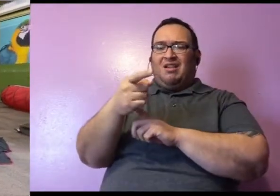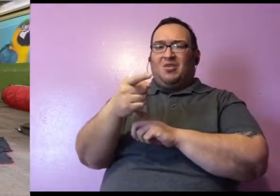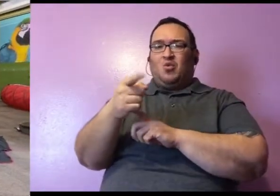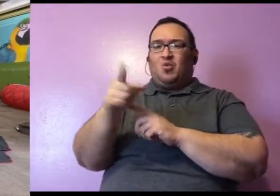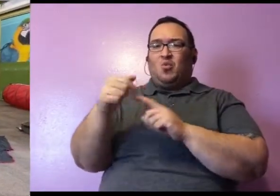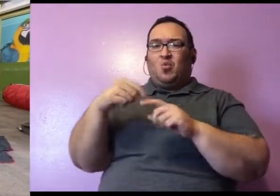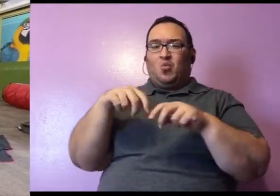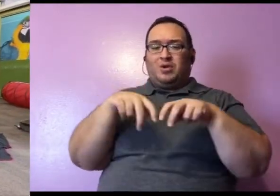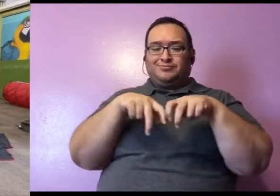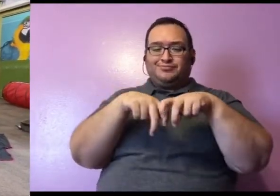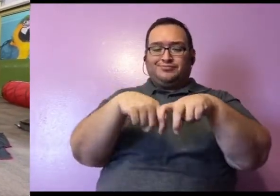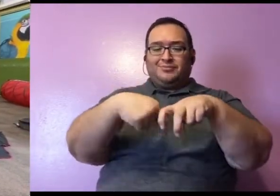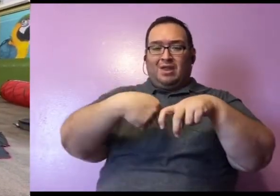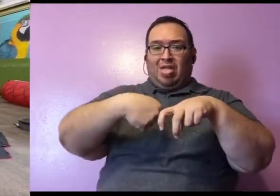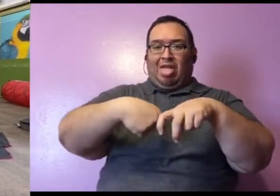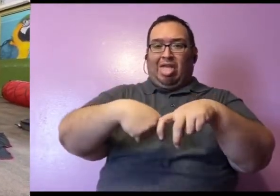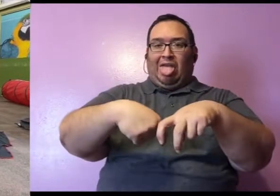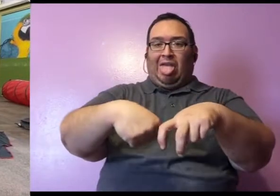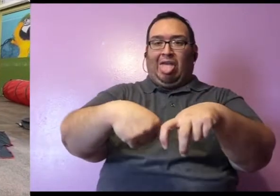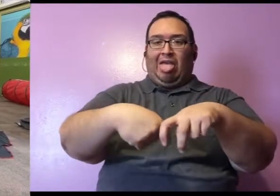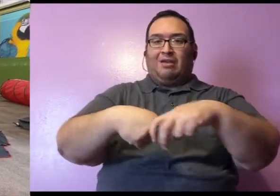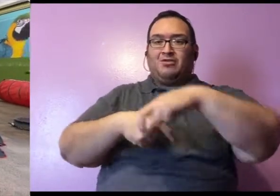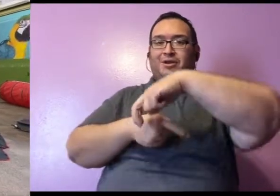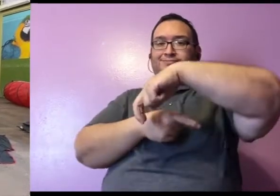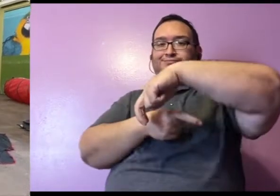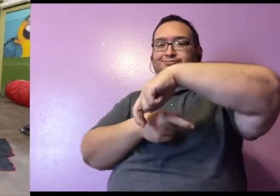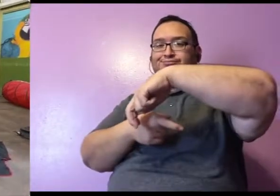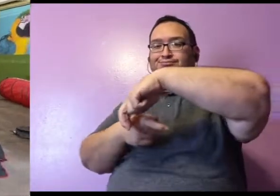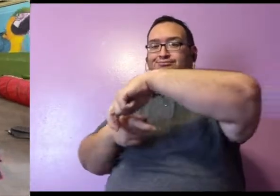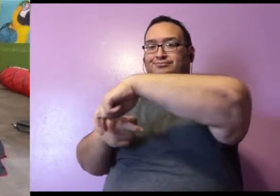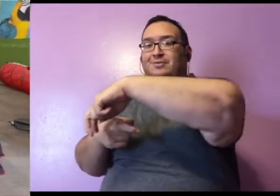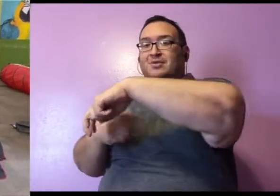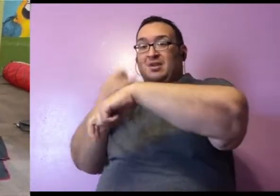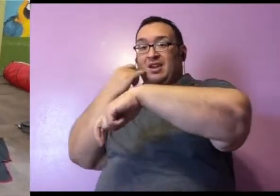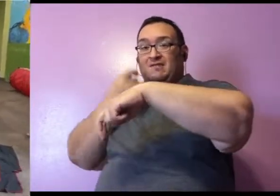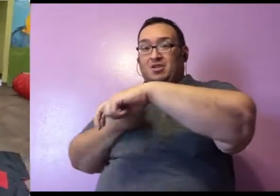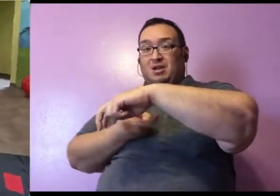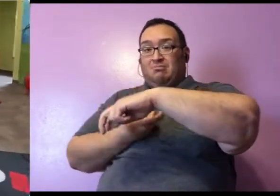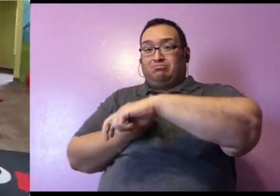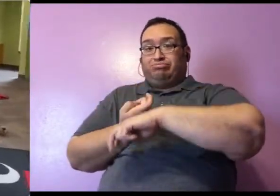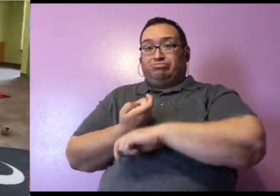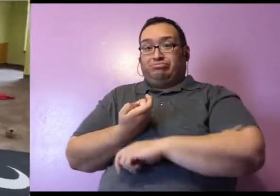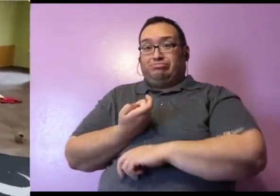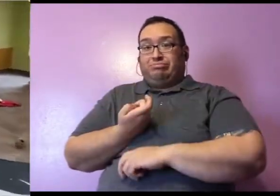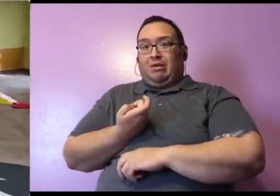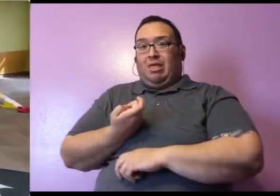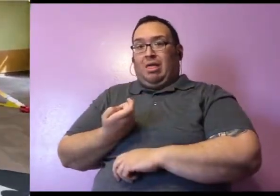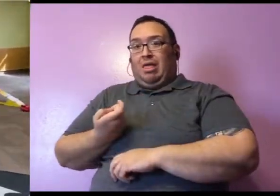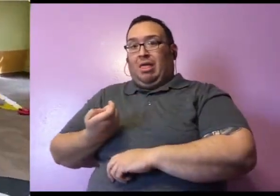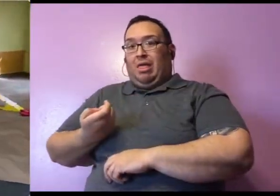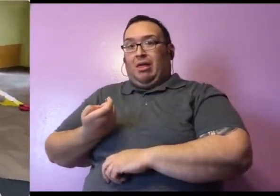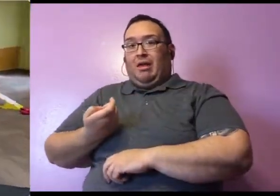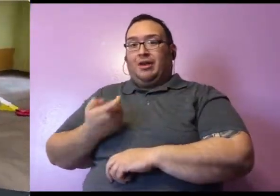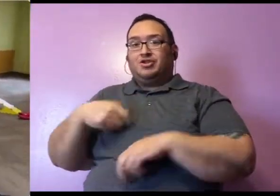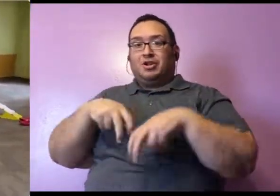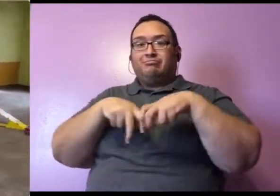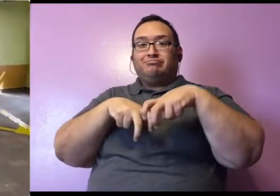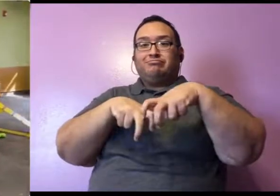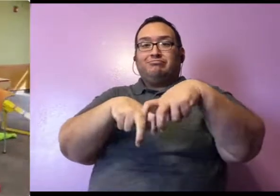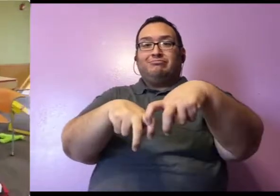it doesn't drag on the ground and get dirty or get caught on things. So if she can curl it up like that, it's a way that she can walk around and